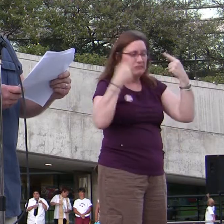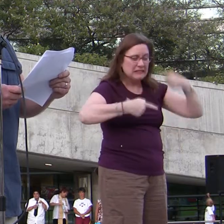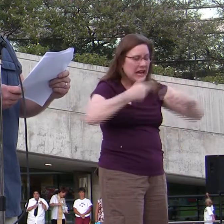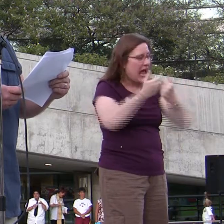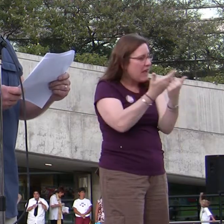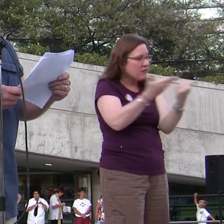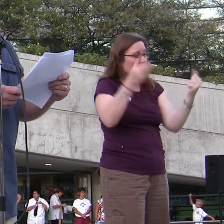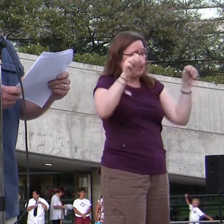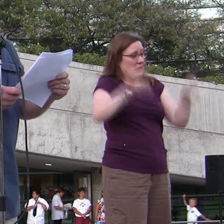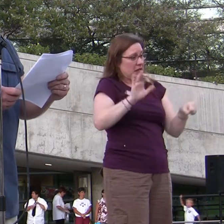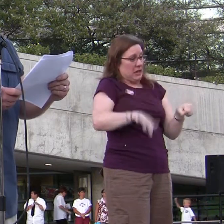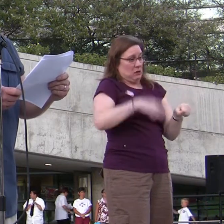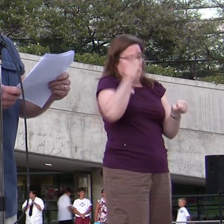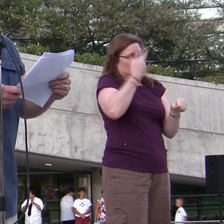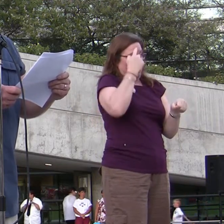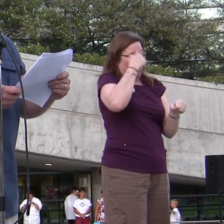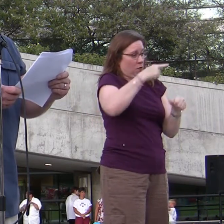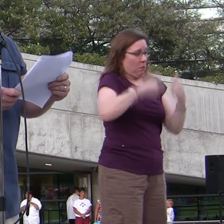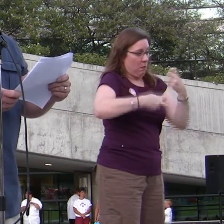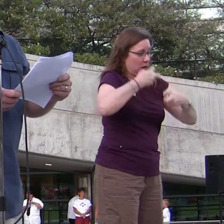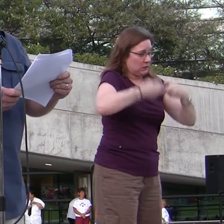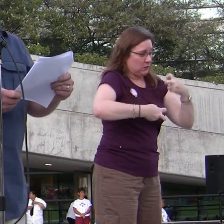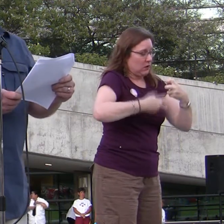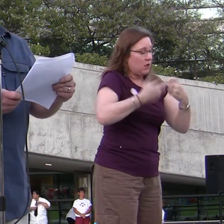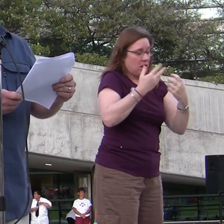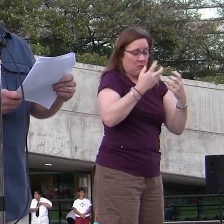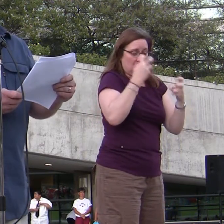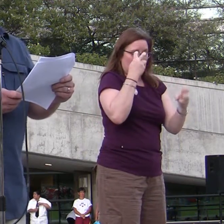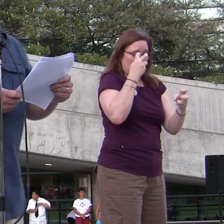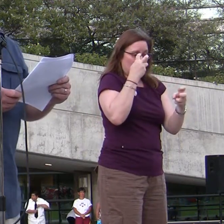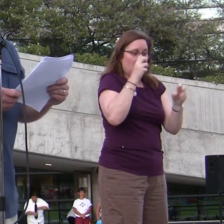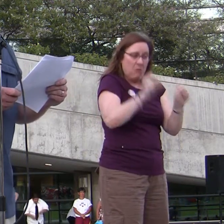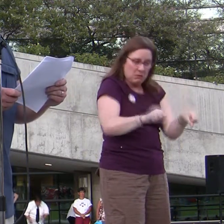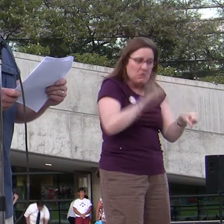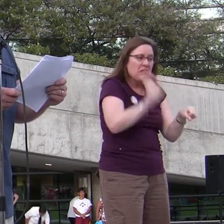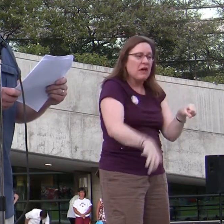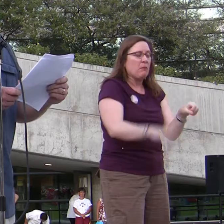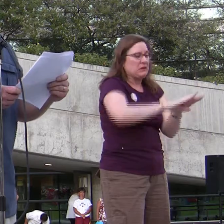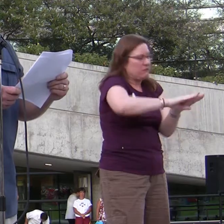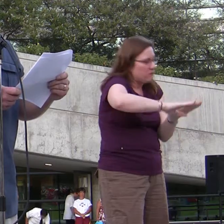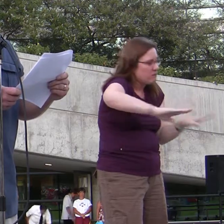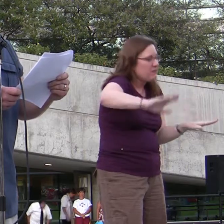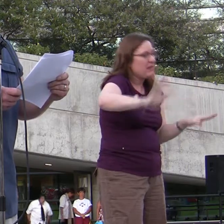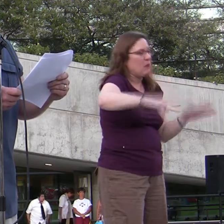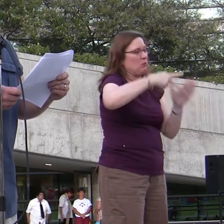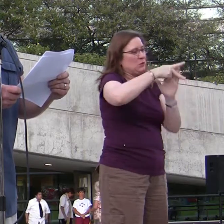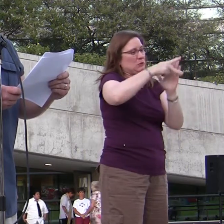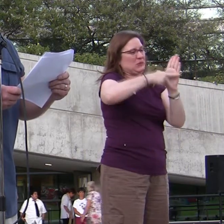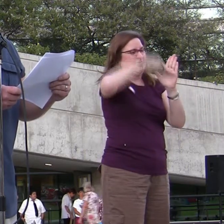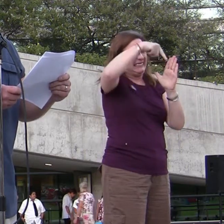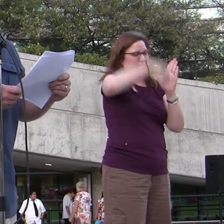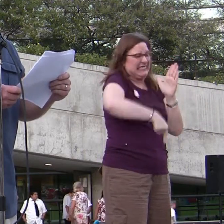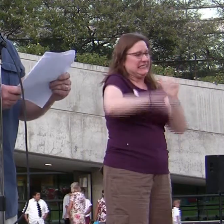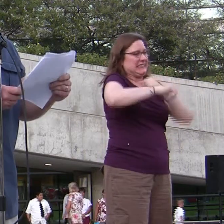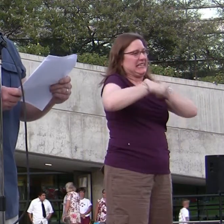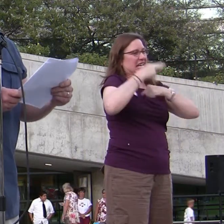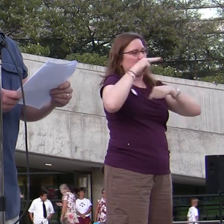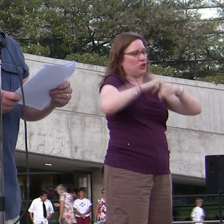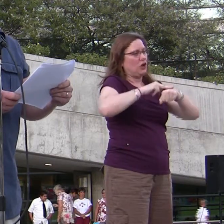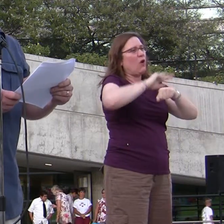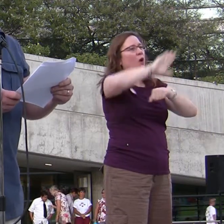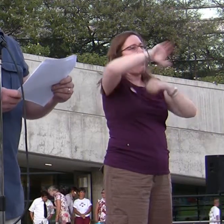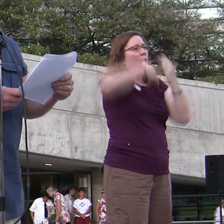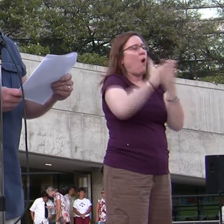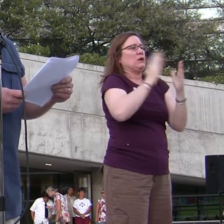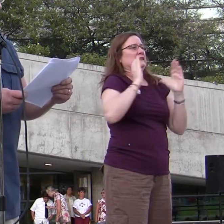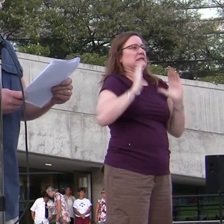And the reason that was possible was of the foundation, the core, the very principles of this nation, that all citizens are granted